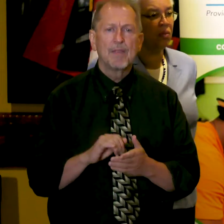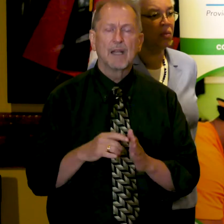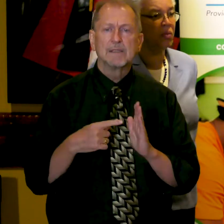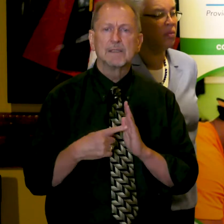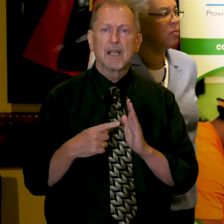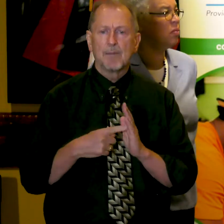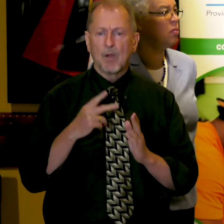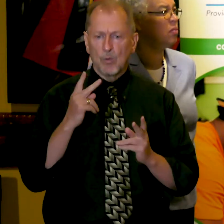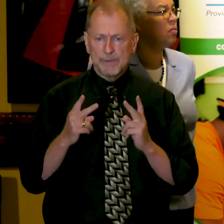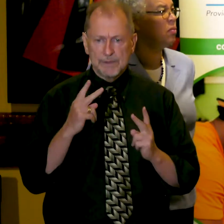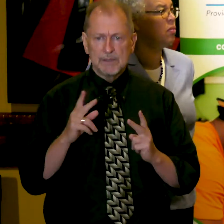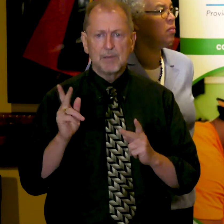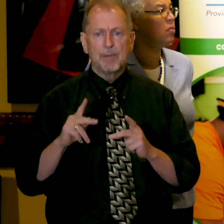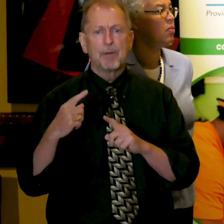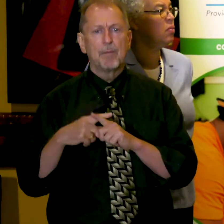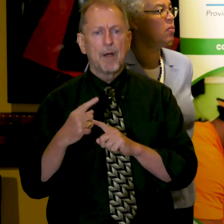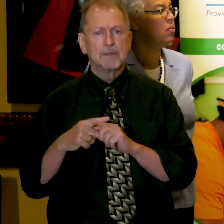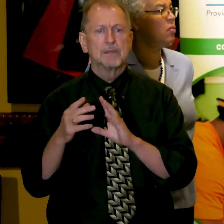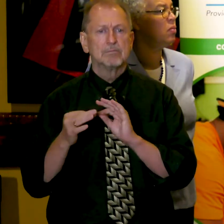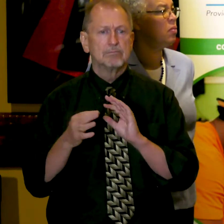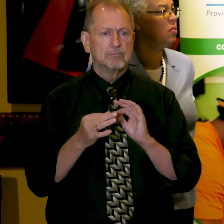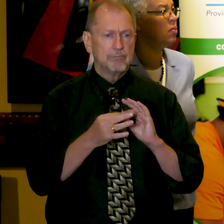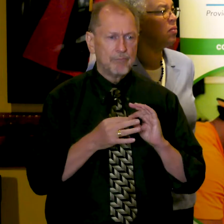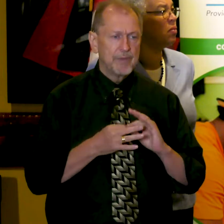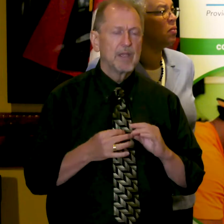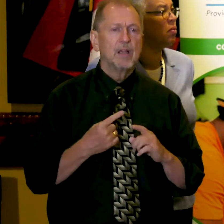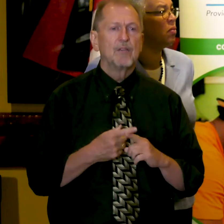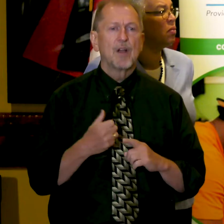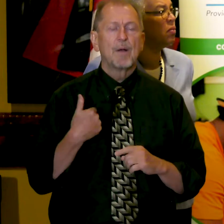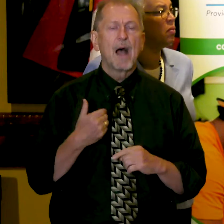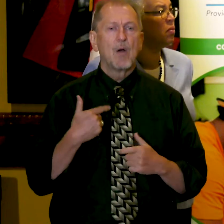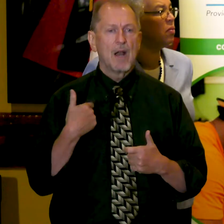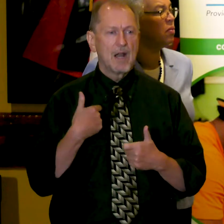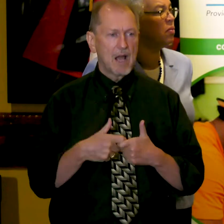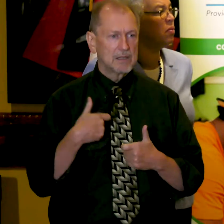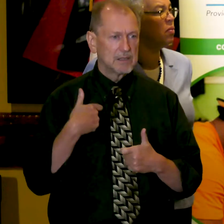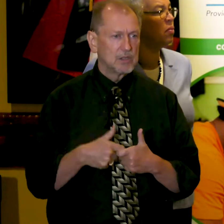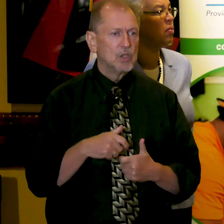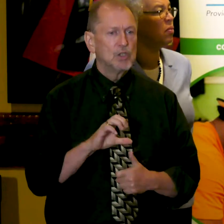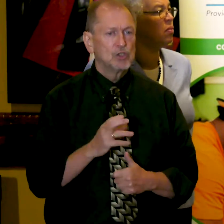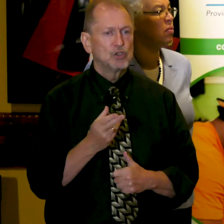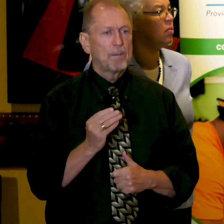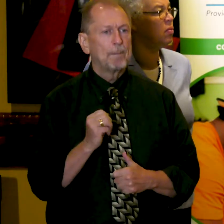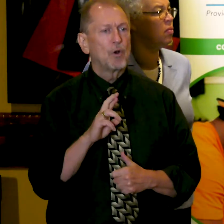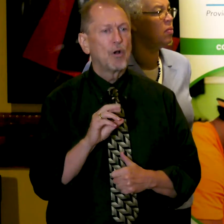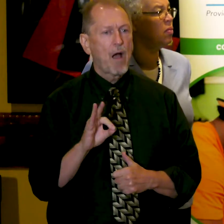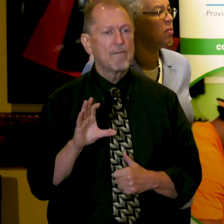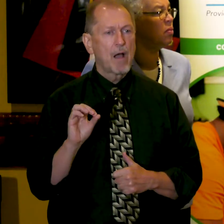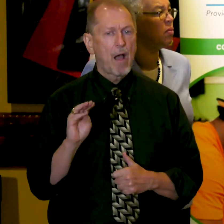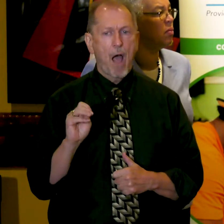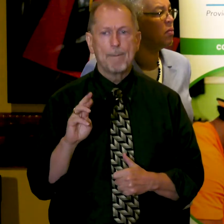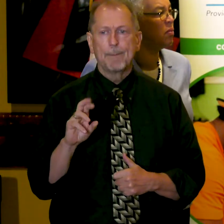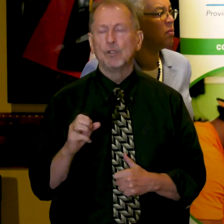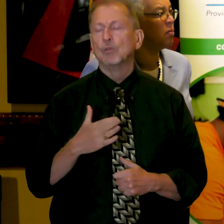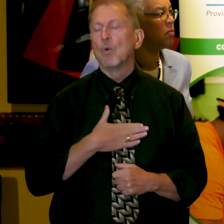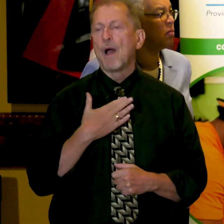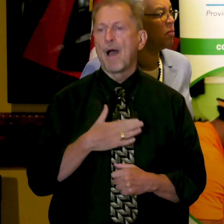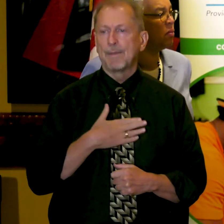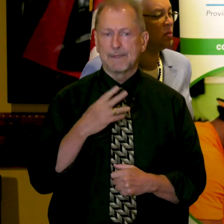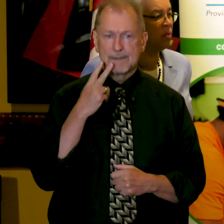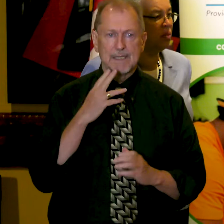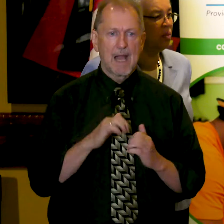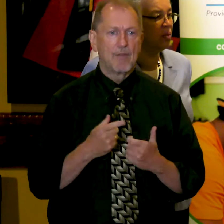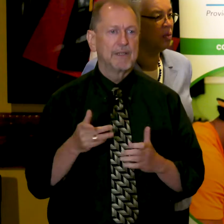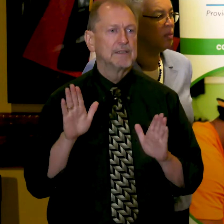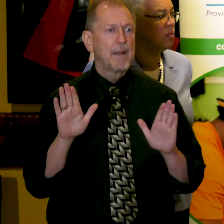that we see at the Illinois Hispanic Chamber of Commerce. And I'm so proud to be partnered of this amazing program. And